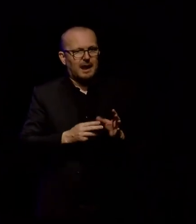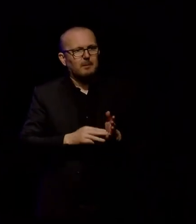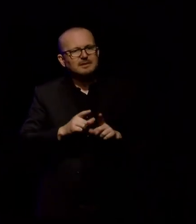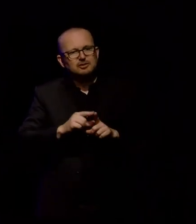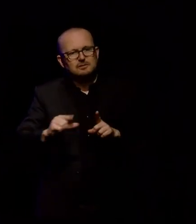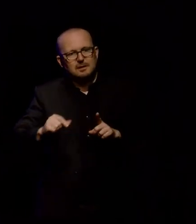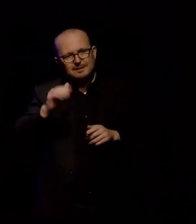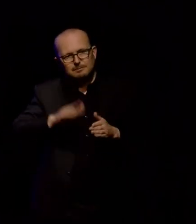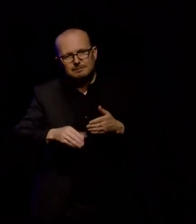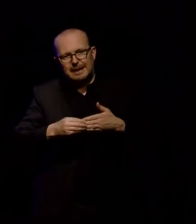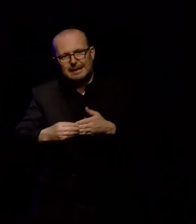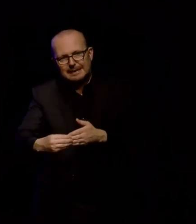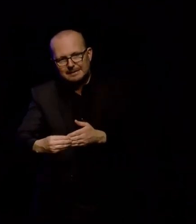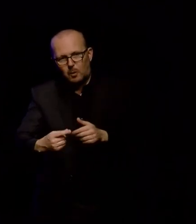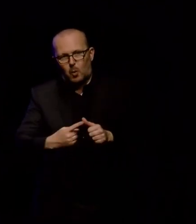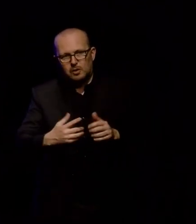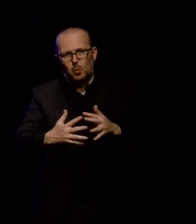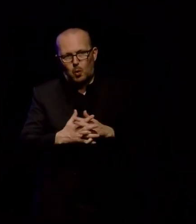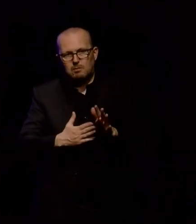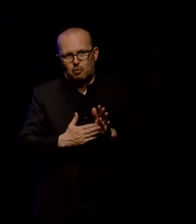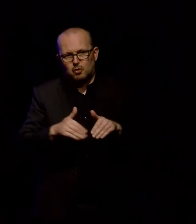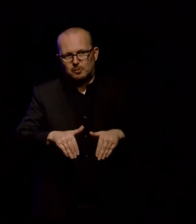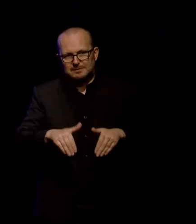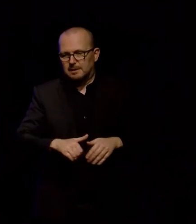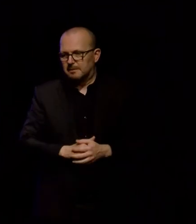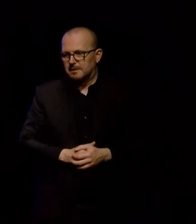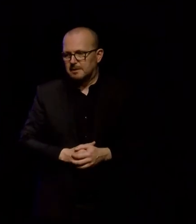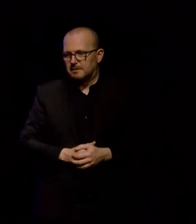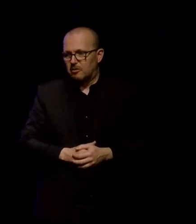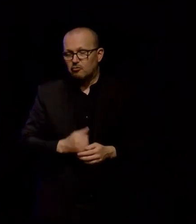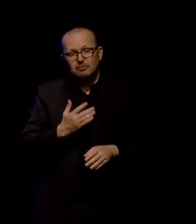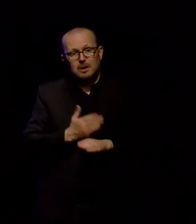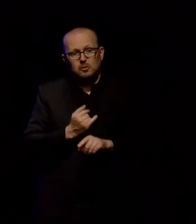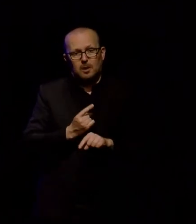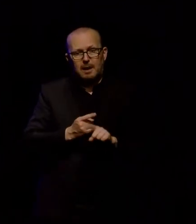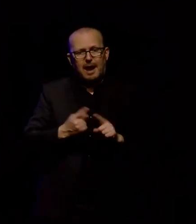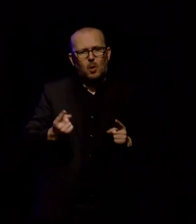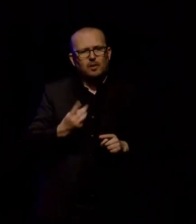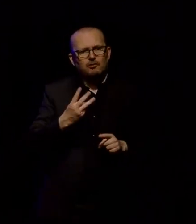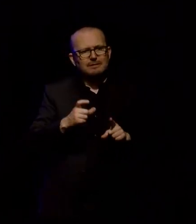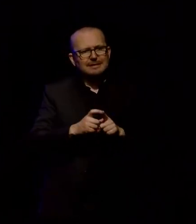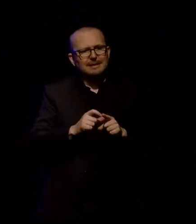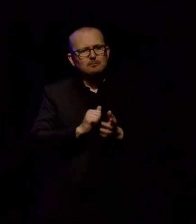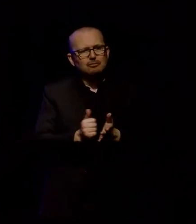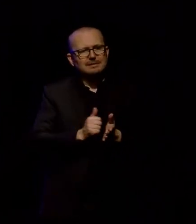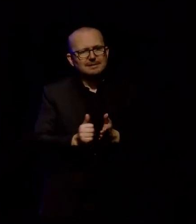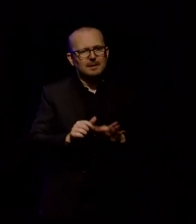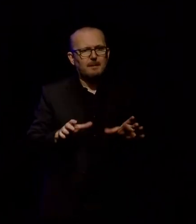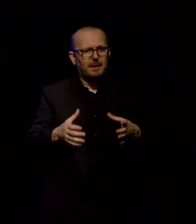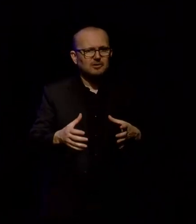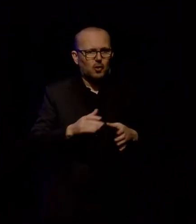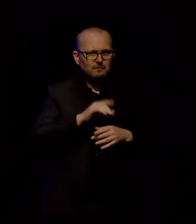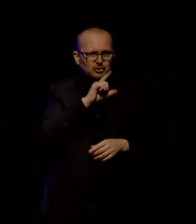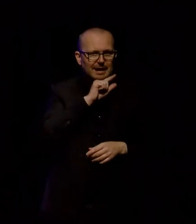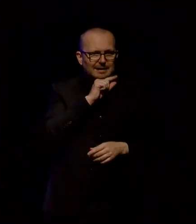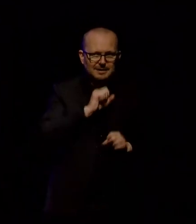Museum. Basically, I'm here today to talk about how we 3D printed a bunch of shags and chucked them on an island, all in the name of research. We